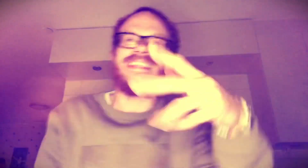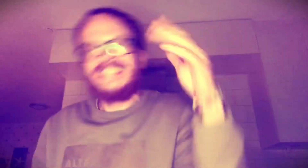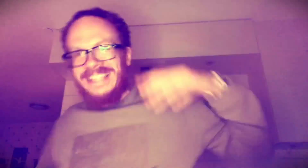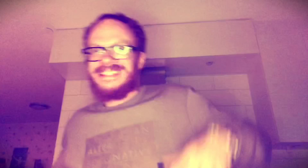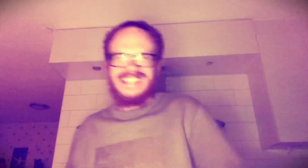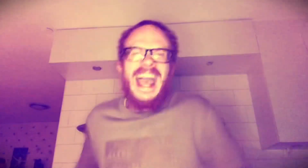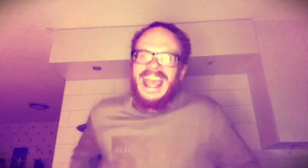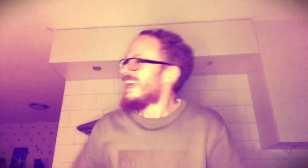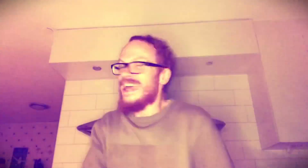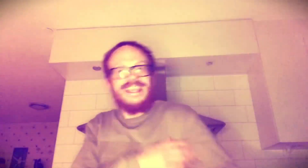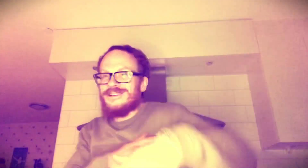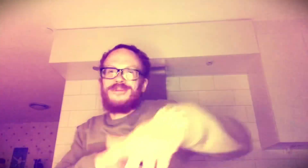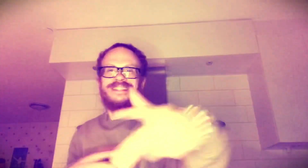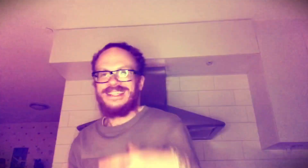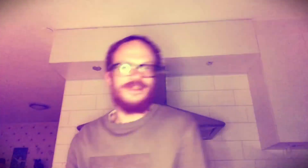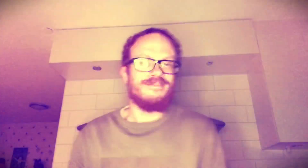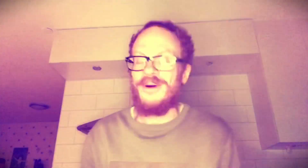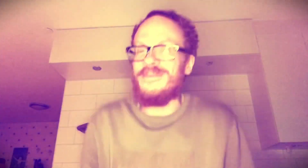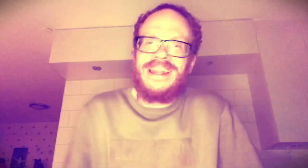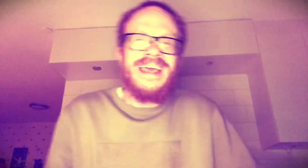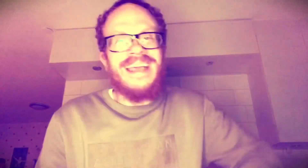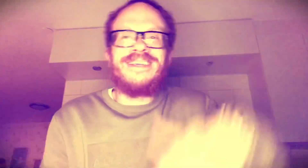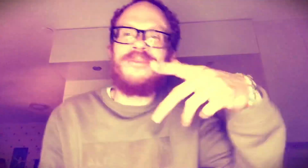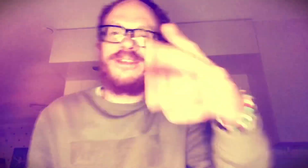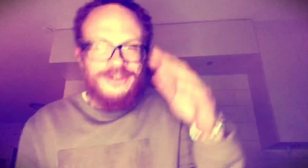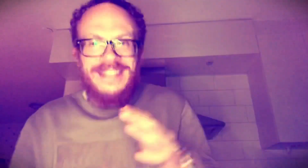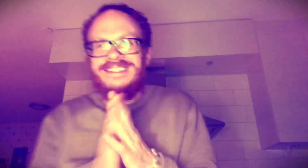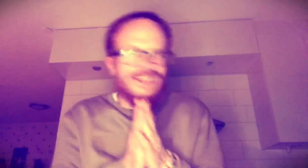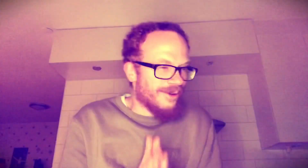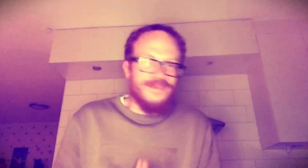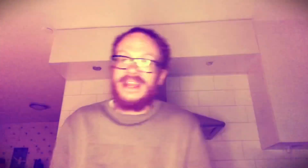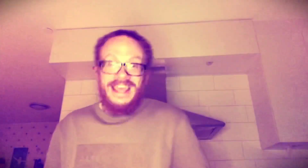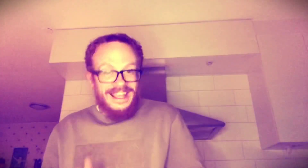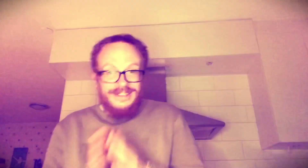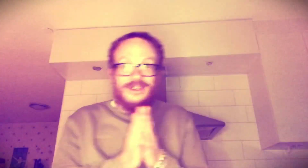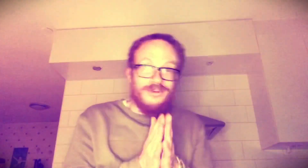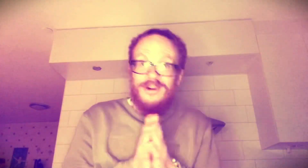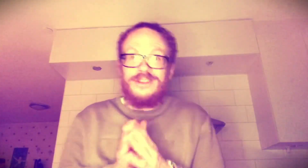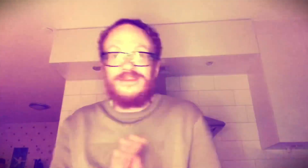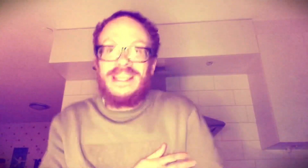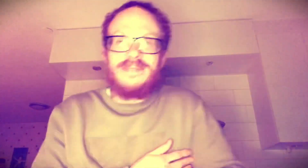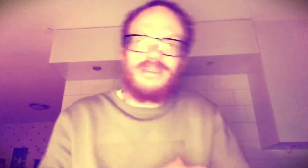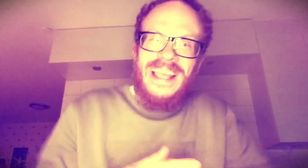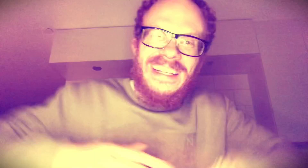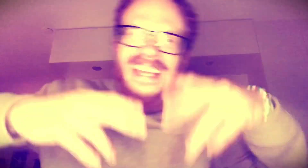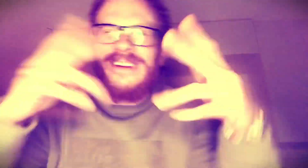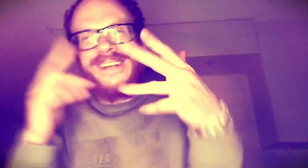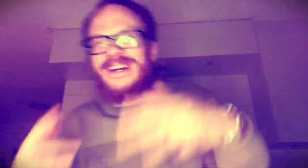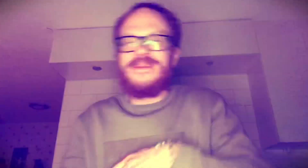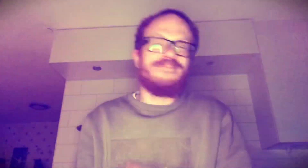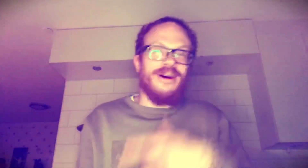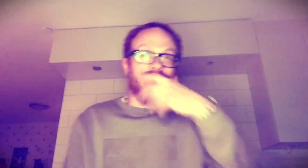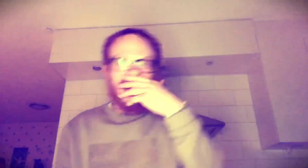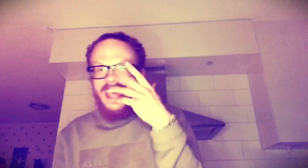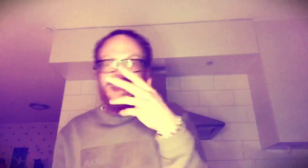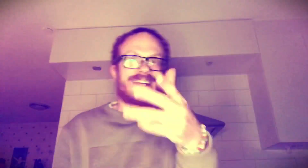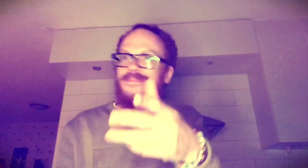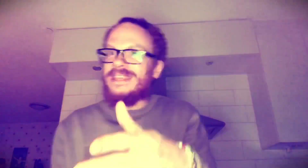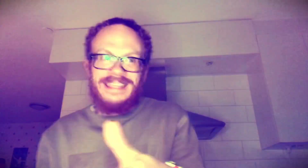in kitchens Ah, ayo, I steal the moment, ayo, increase atonement Ayo, you on your knees prayin', I don't come a-bonin' And come and get